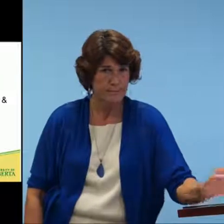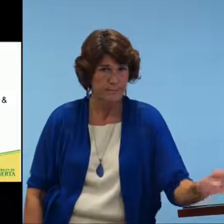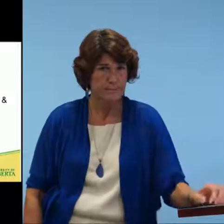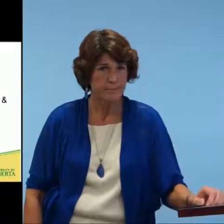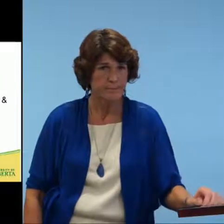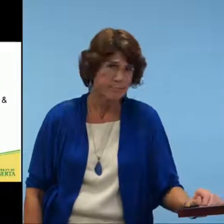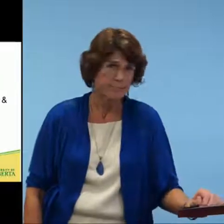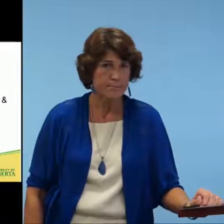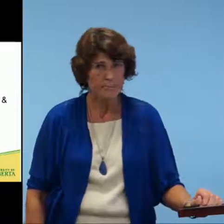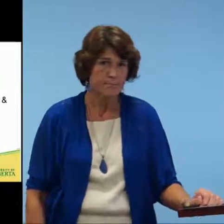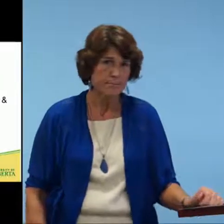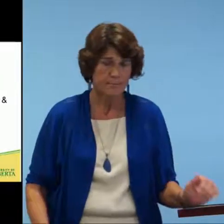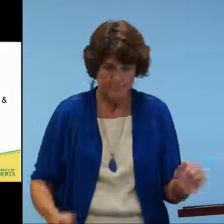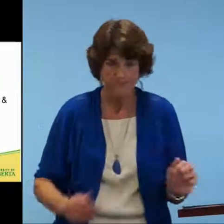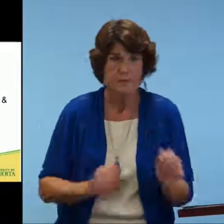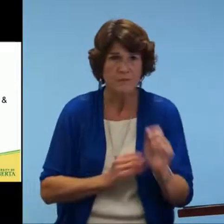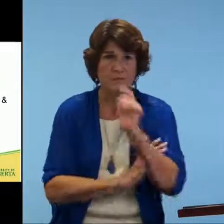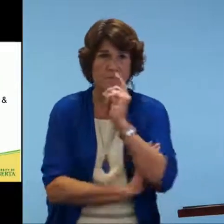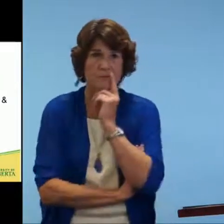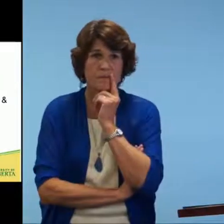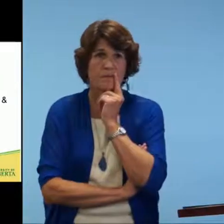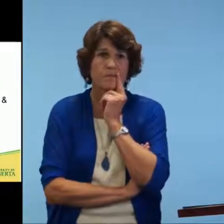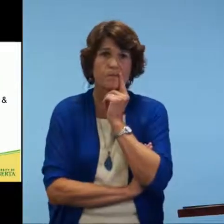So Find My Handshapes is part of the U of A product.